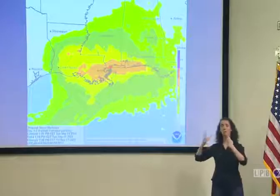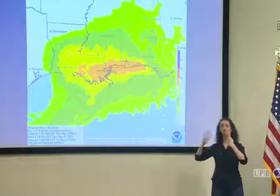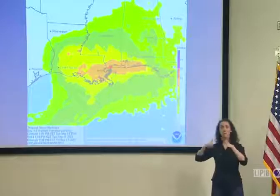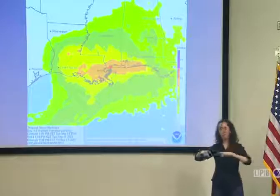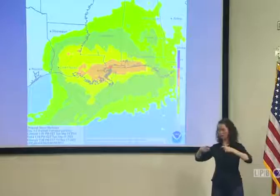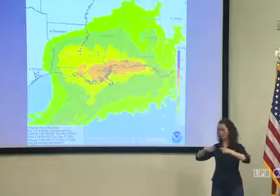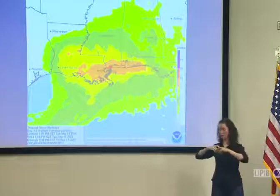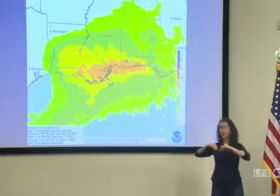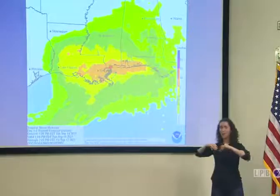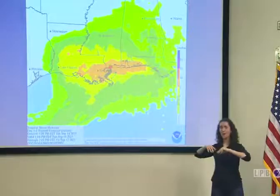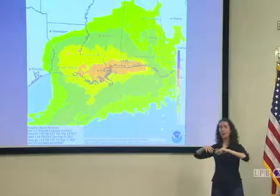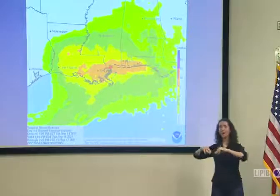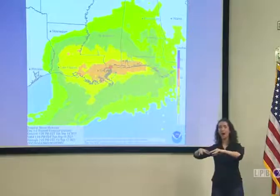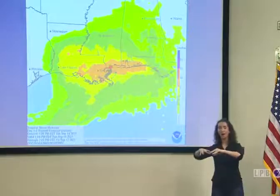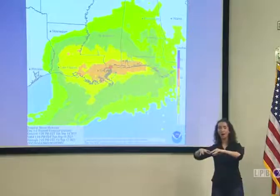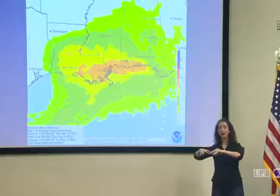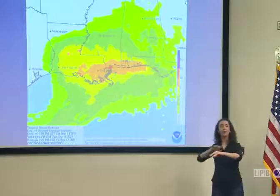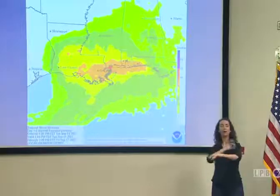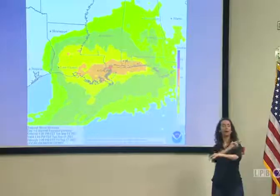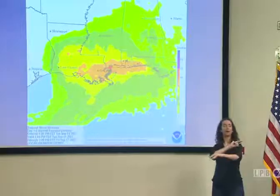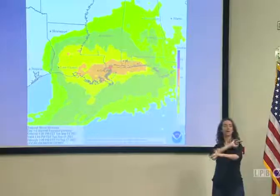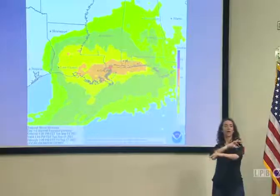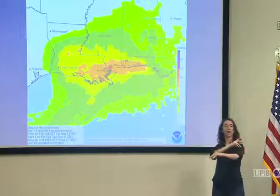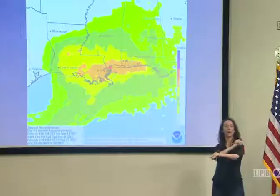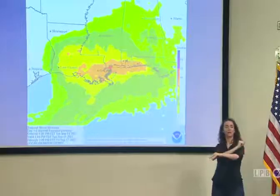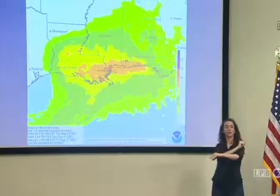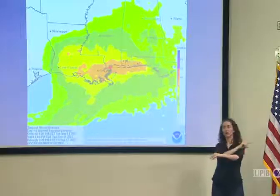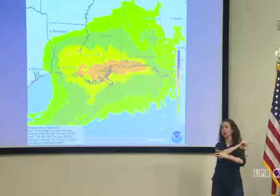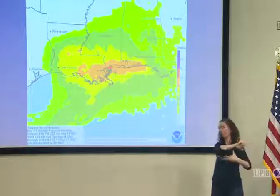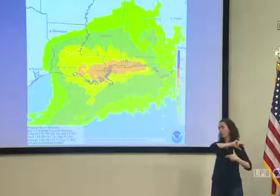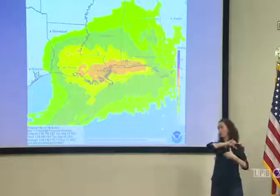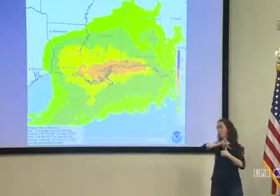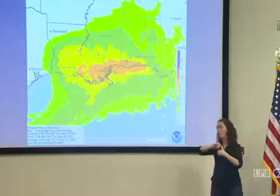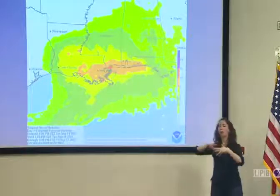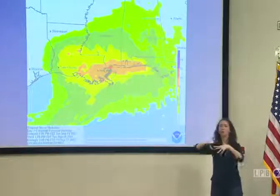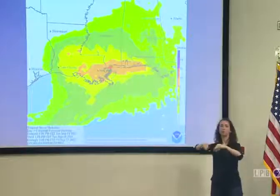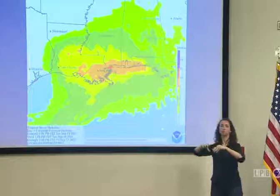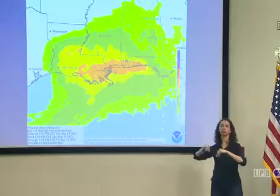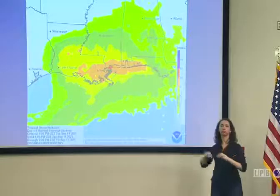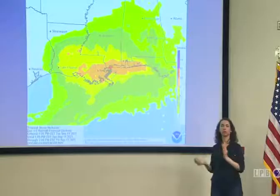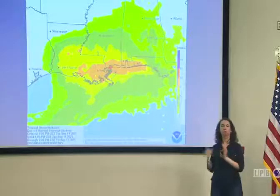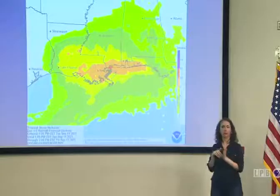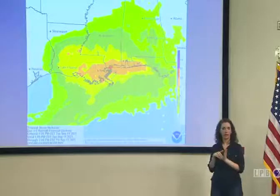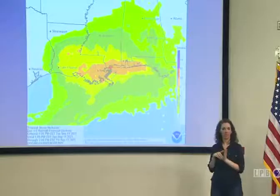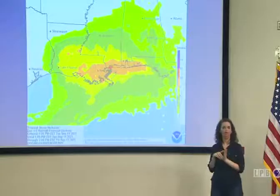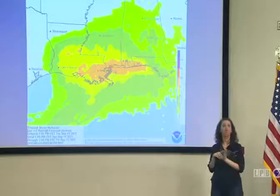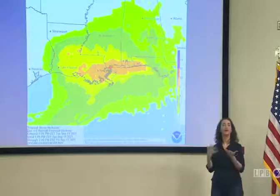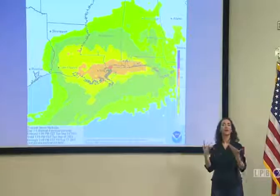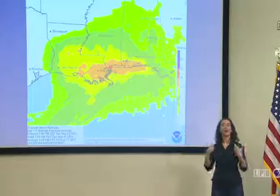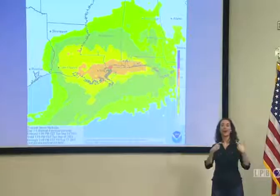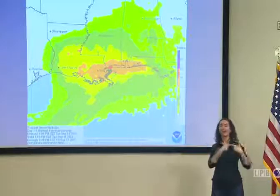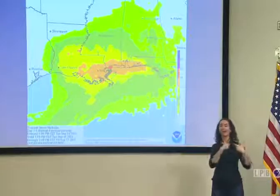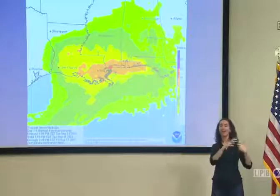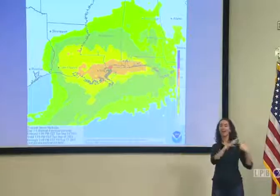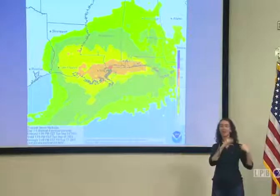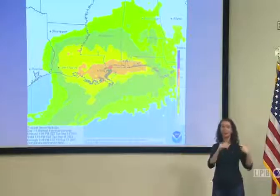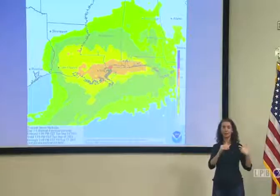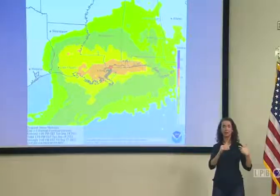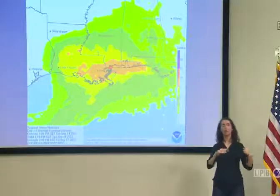Ida that may lose it because of Nicholas, because all of those electric companies have yet